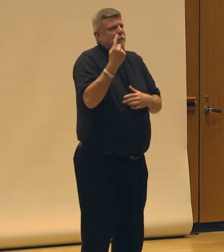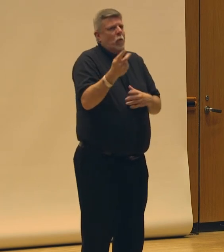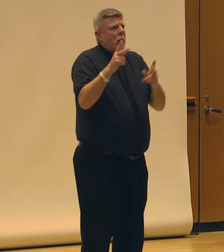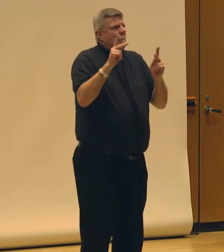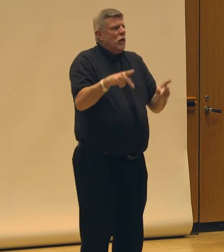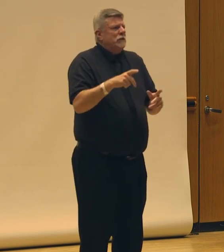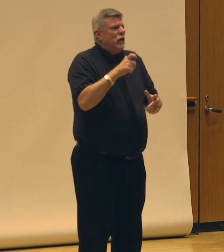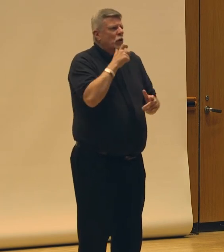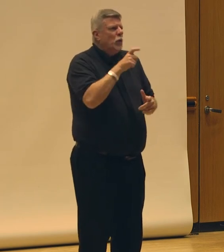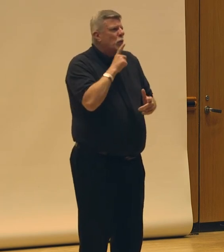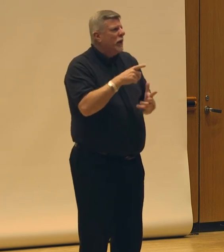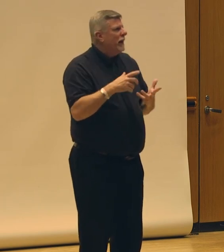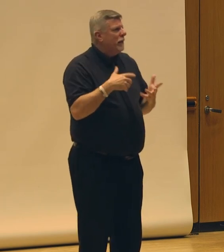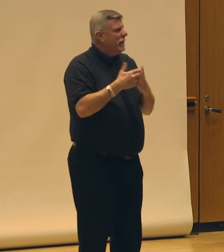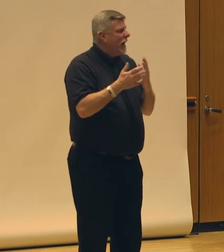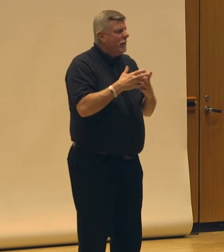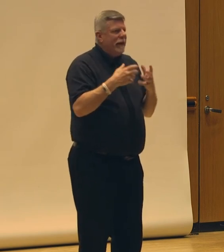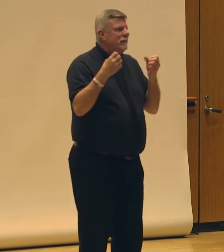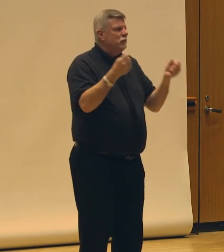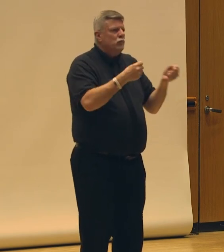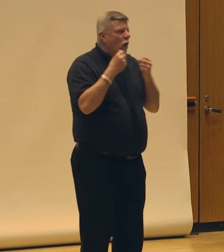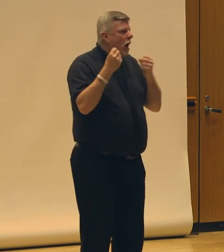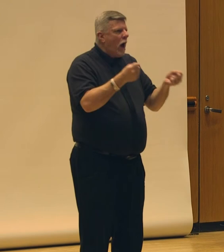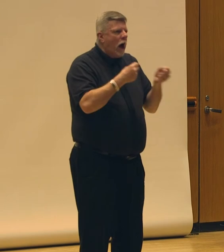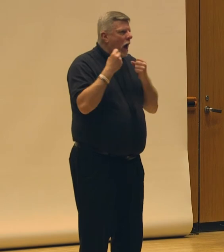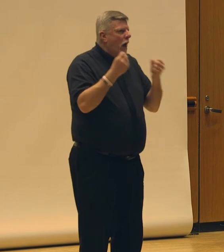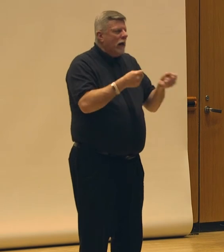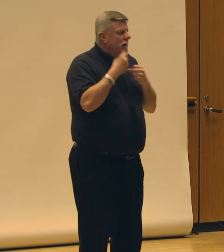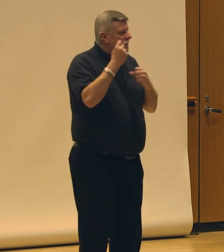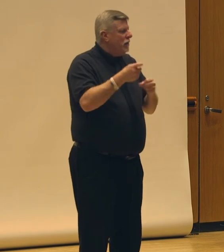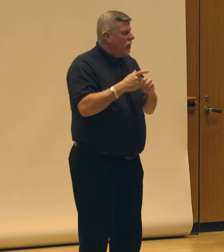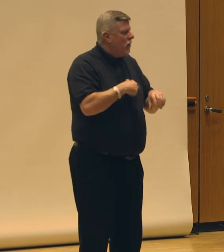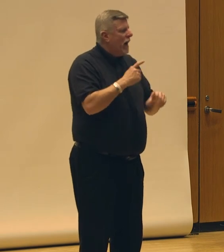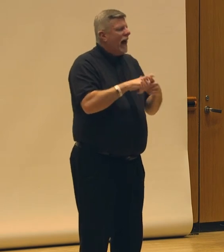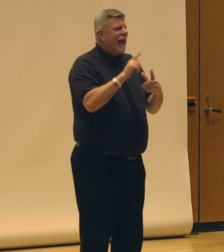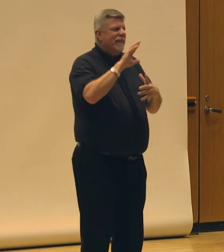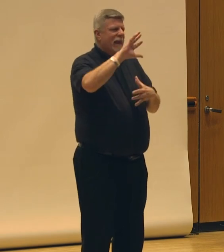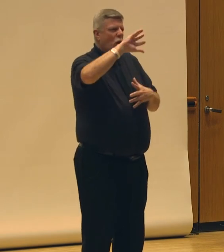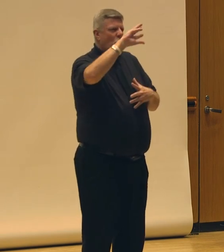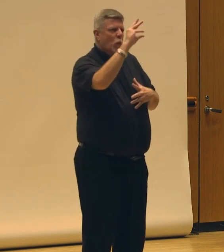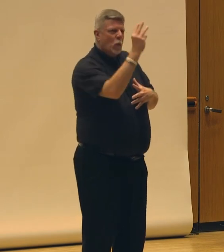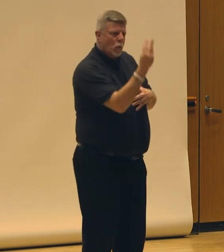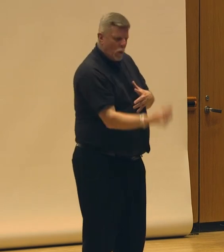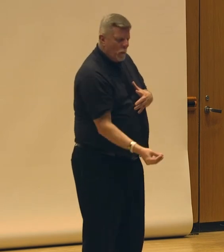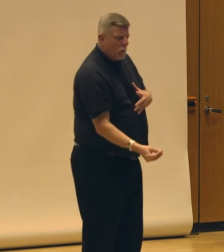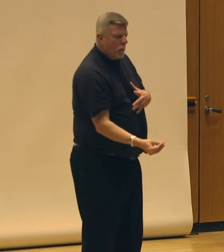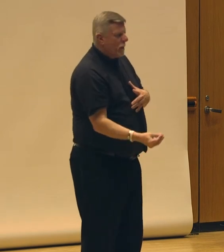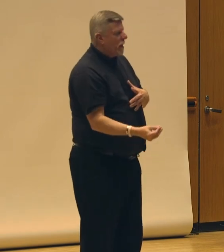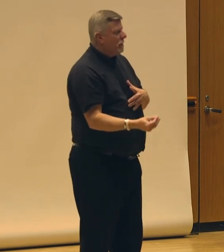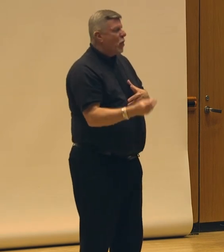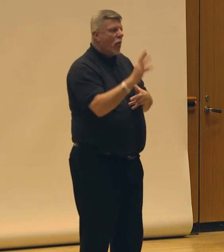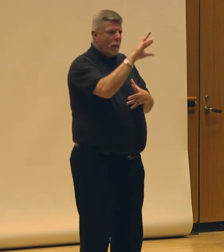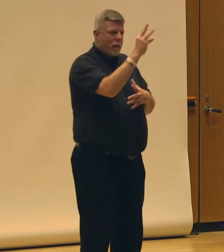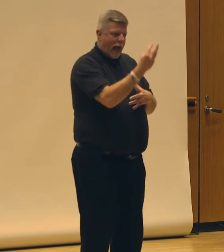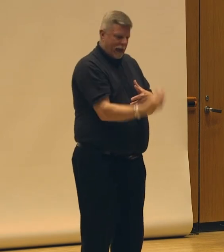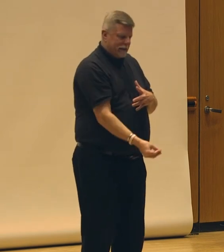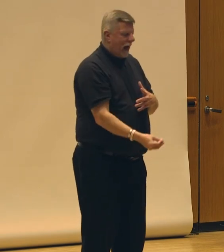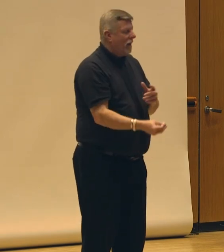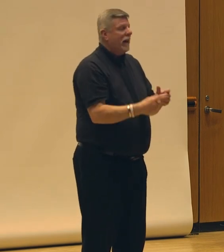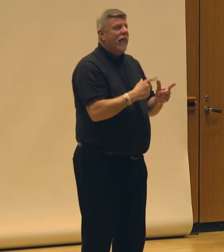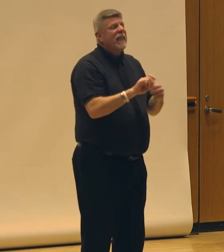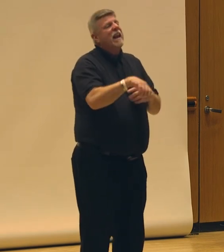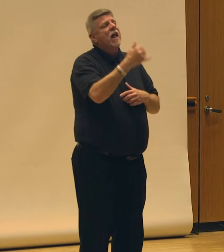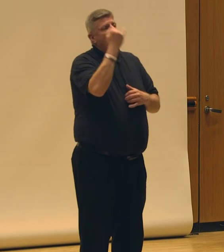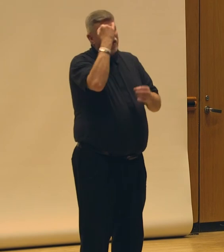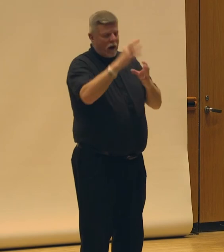drives the car for a little while. And then the centrifuge will pull them back down, and another